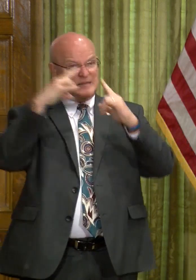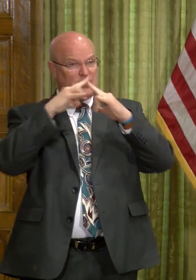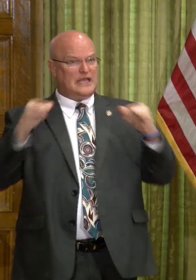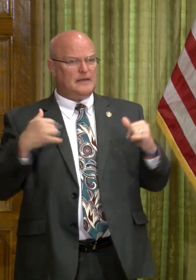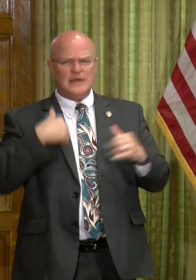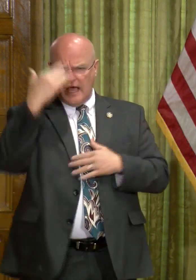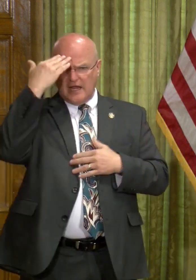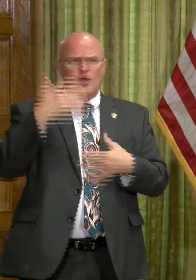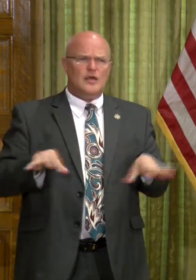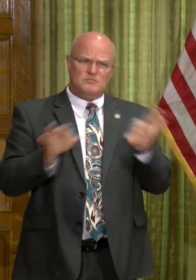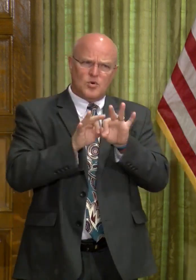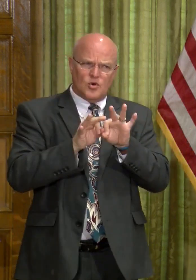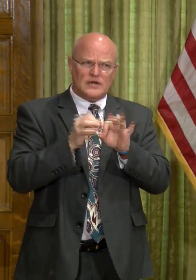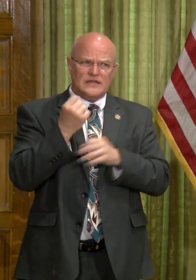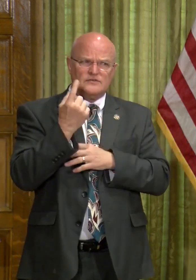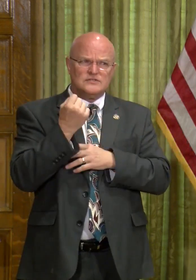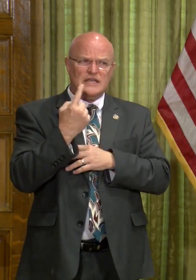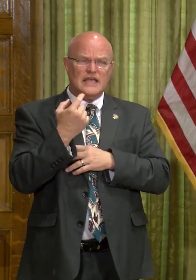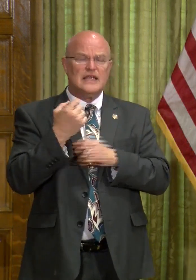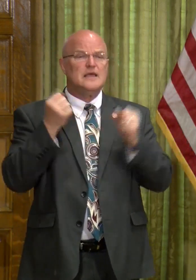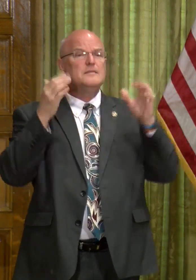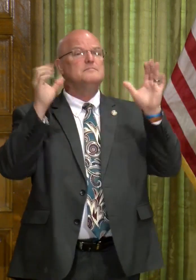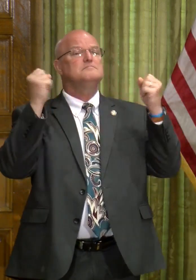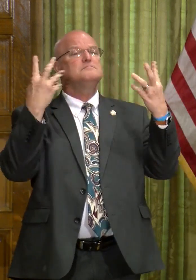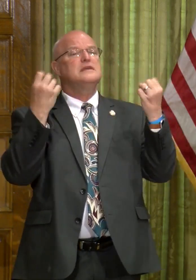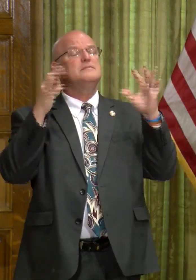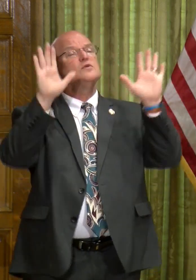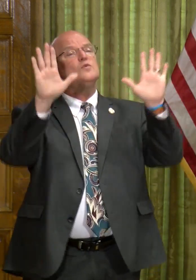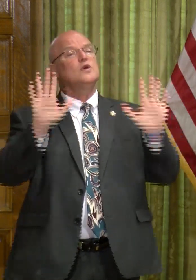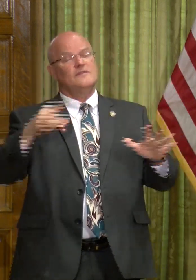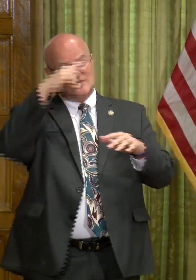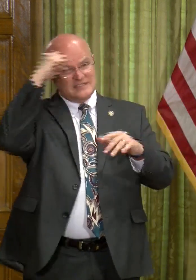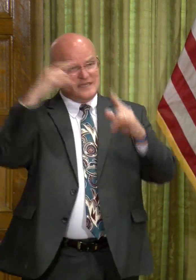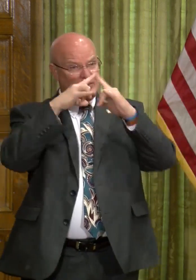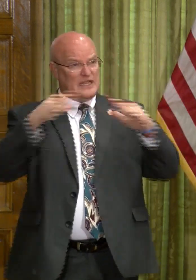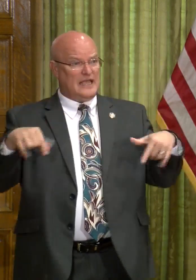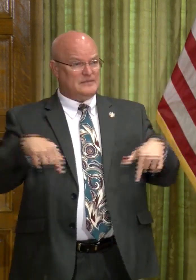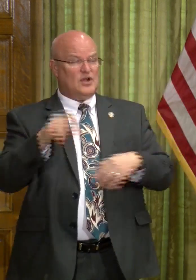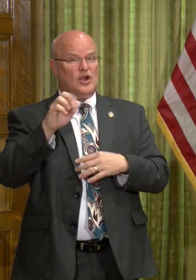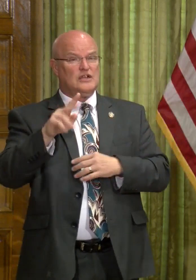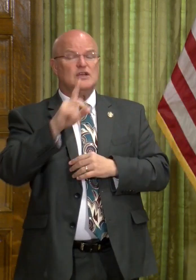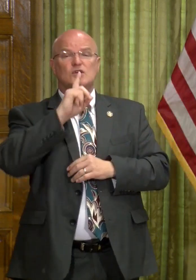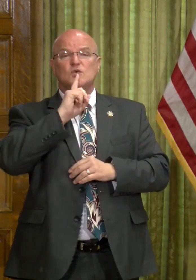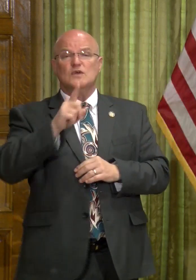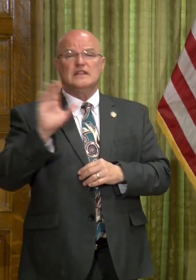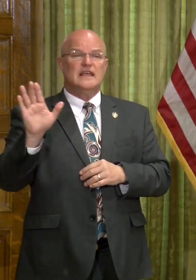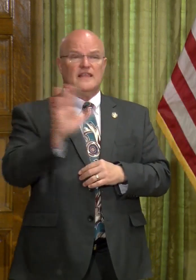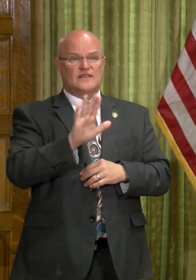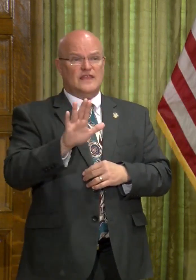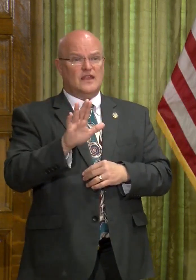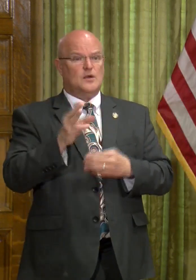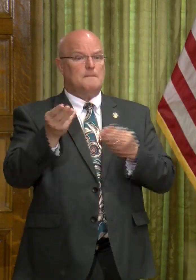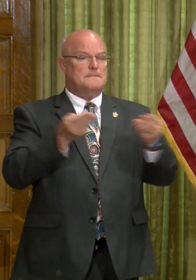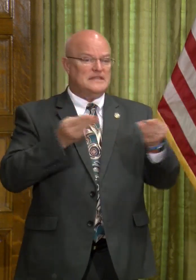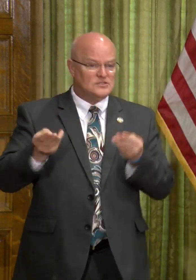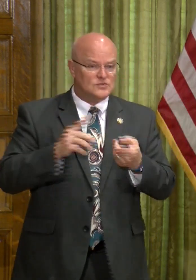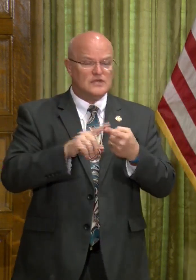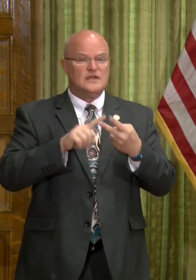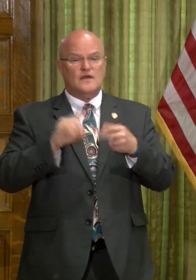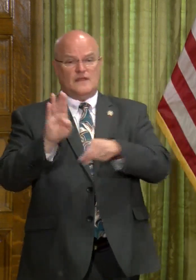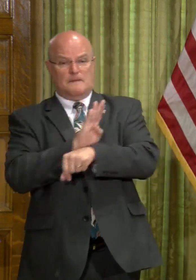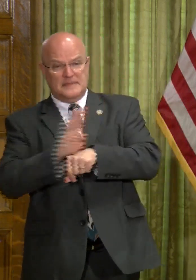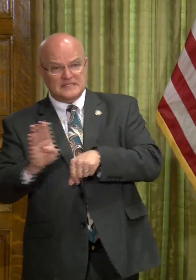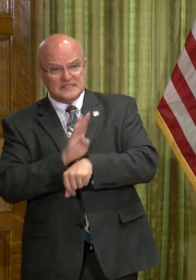know how important they are, and we have a lot of great summer camps here in Arkansas that's really their- their ministry or their